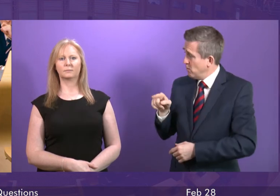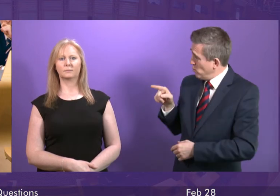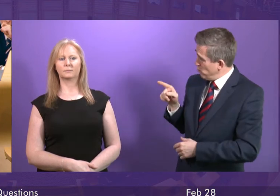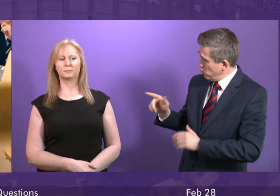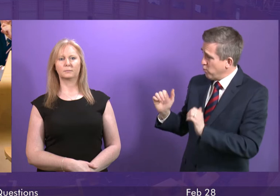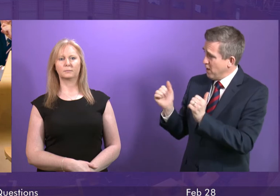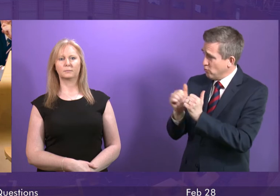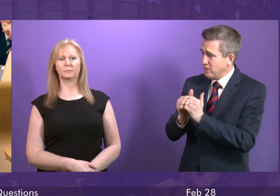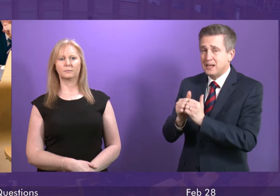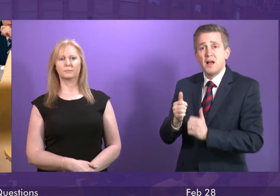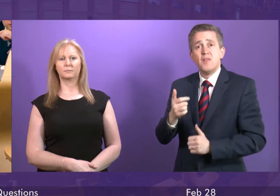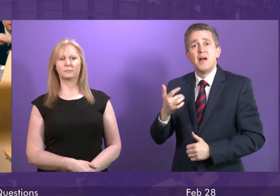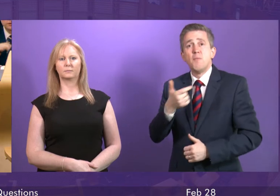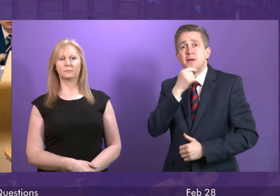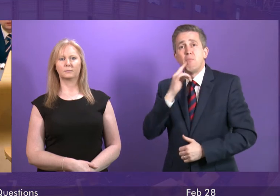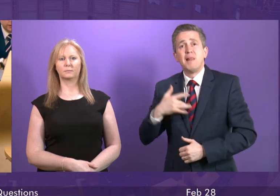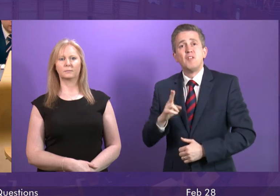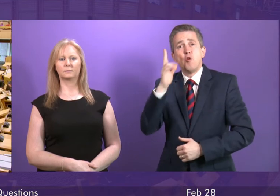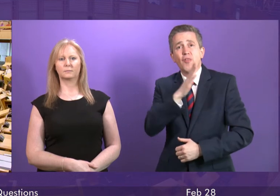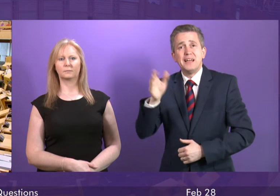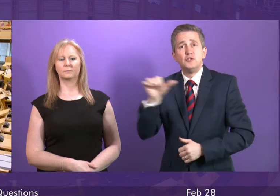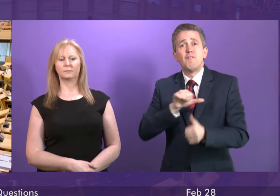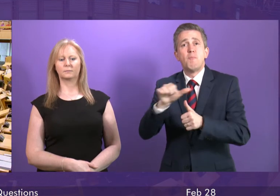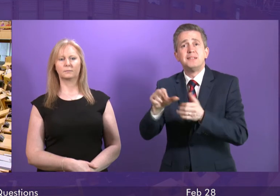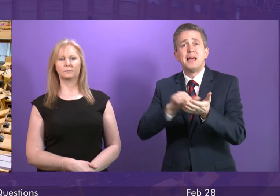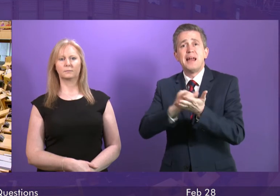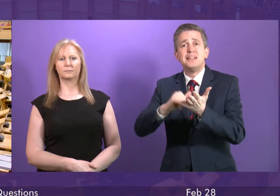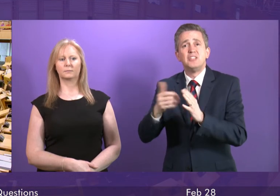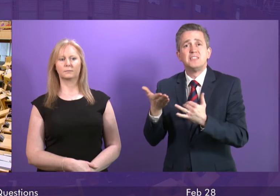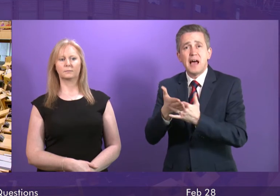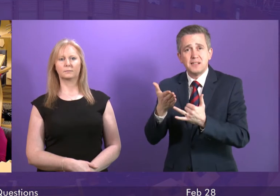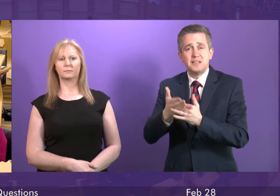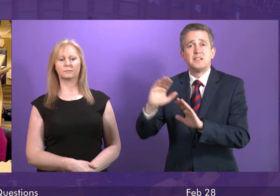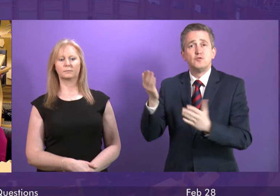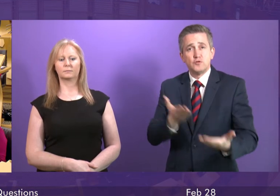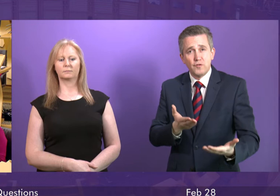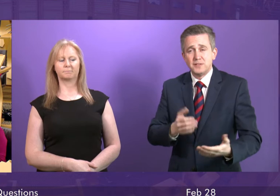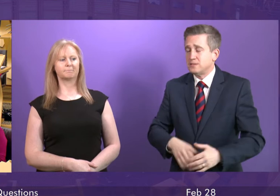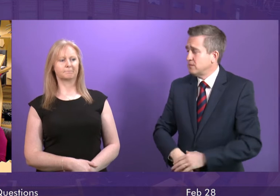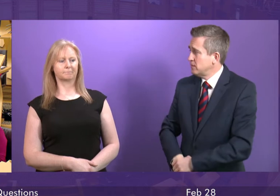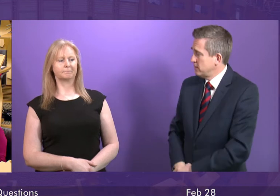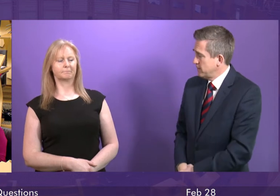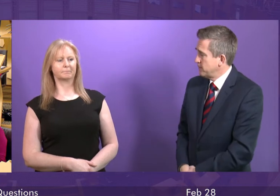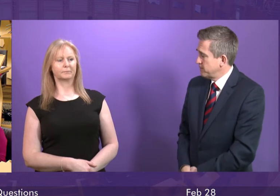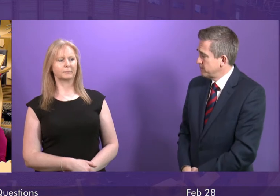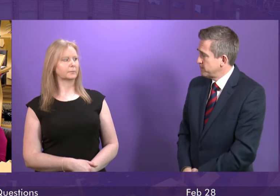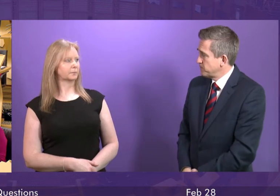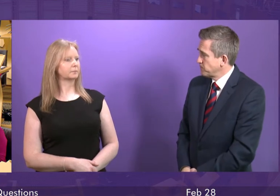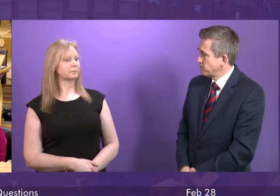of the North-East deserve much better? First Minister. Well, as I said in